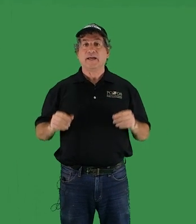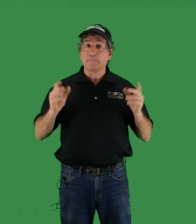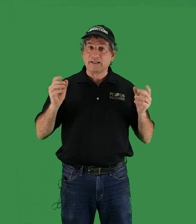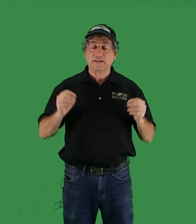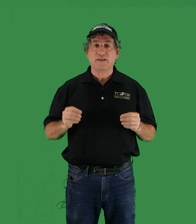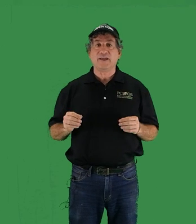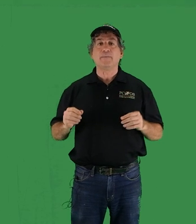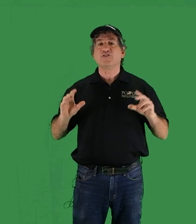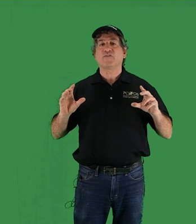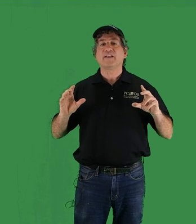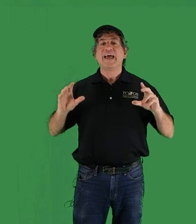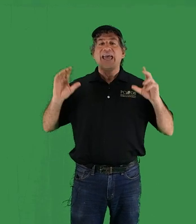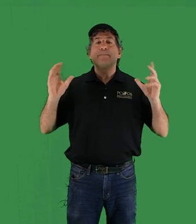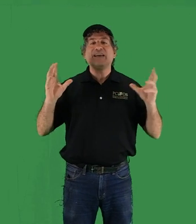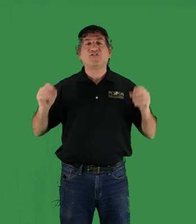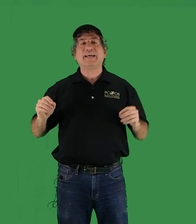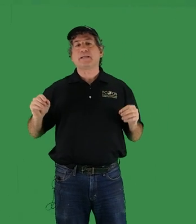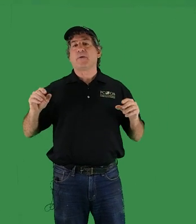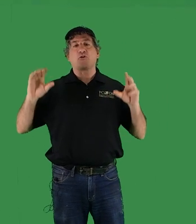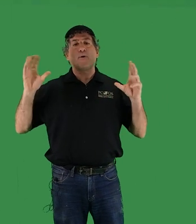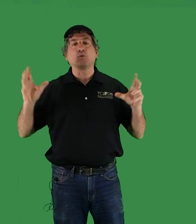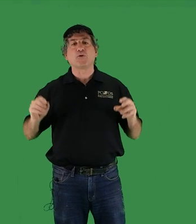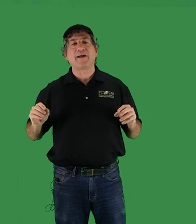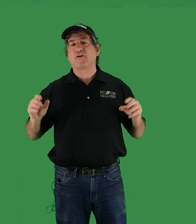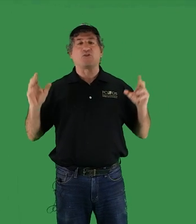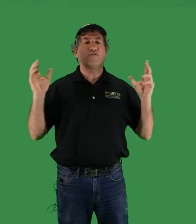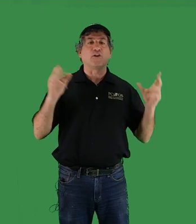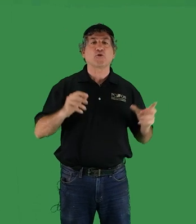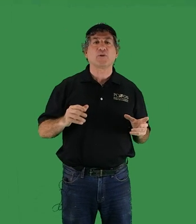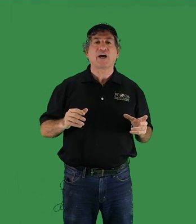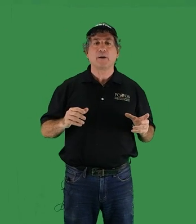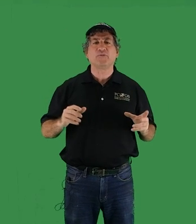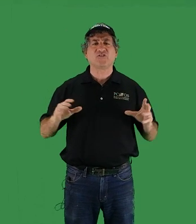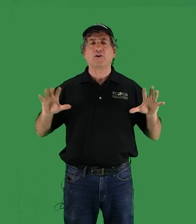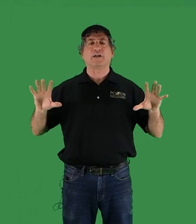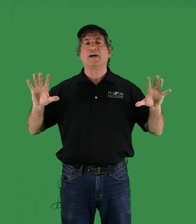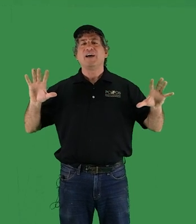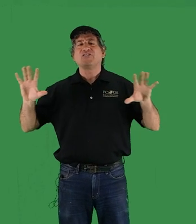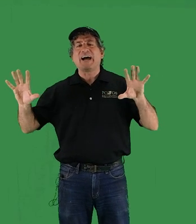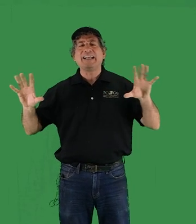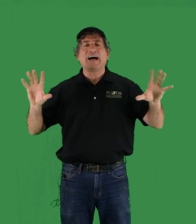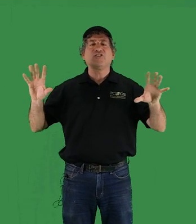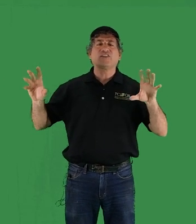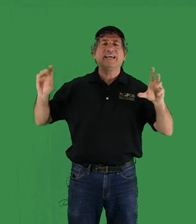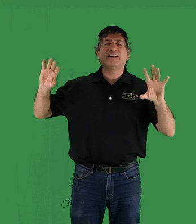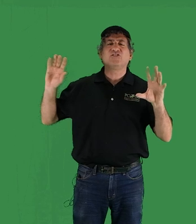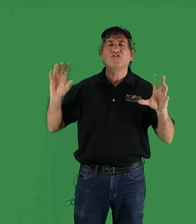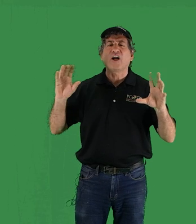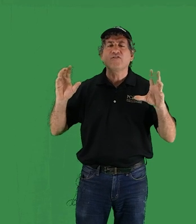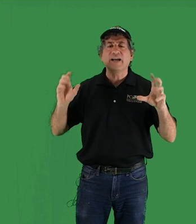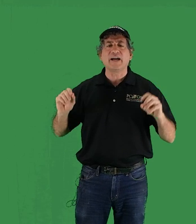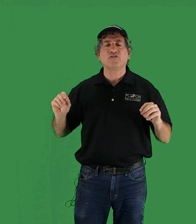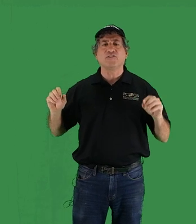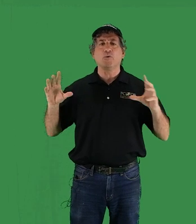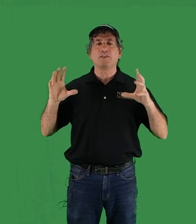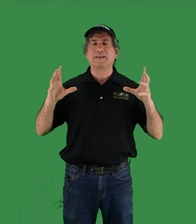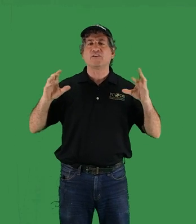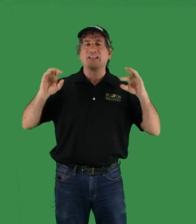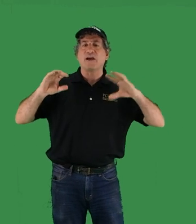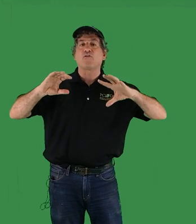Admittedly, the image of an emaciated mother polar bear and her vulnerable cub stuck on a tiny isolated and dissolving ice flow in the middle of an ever